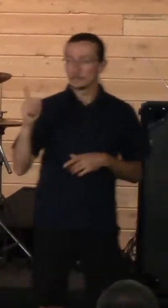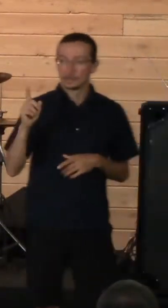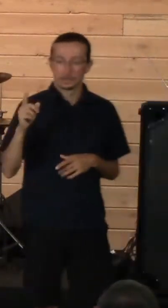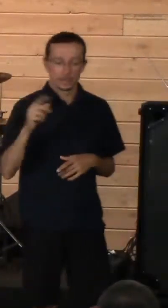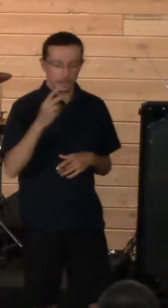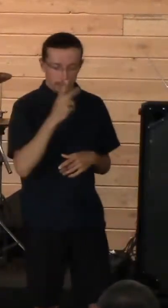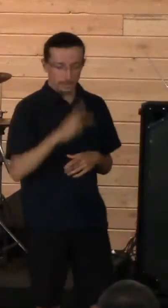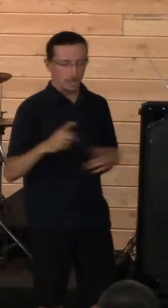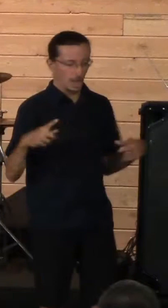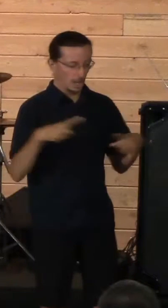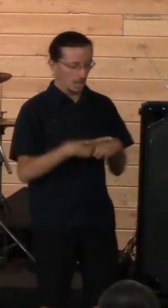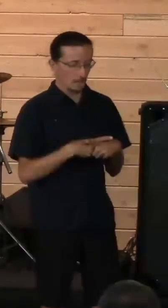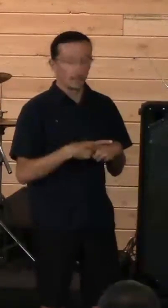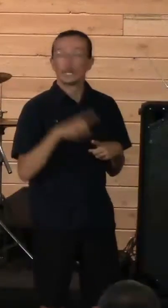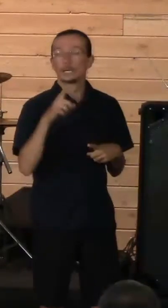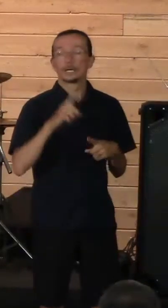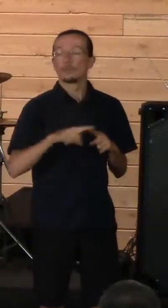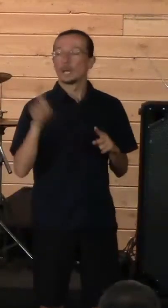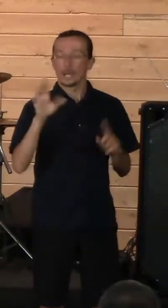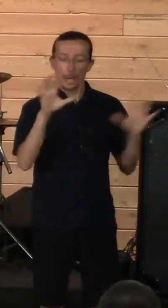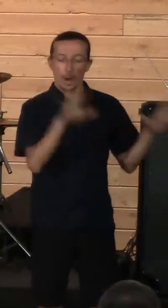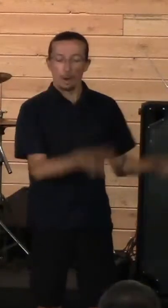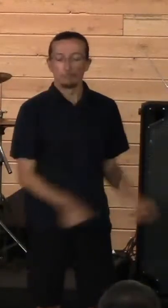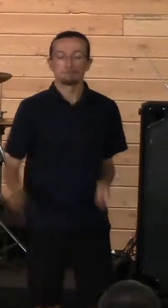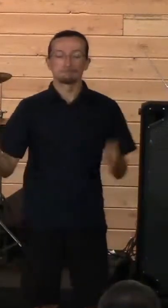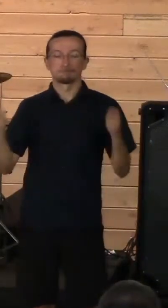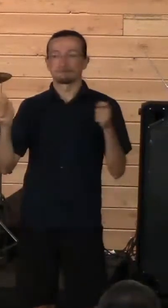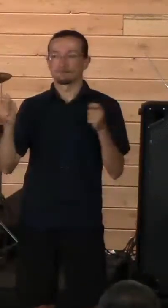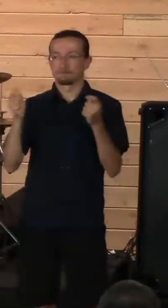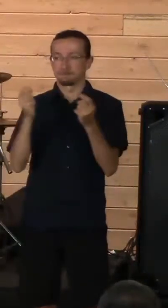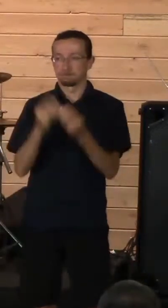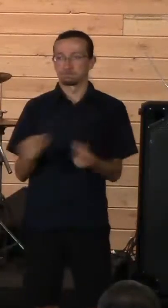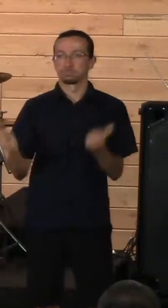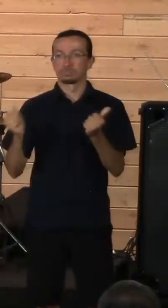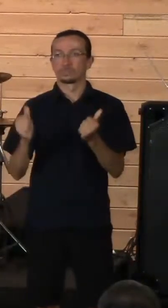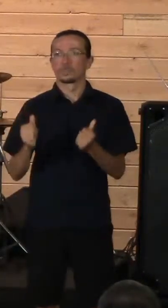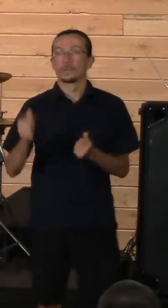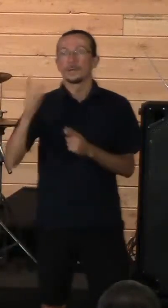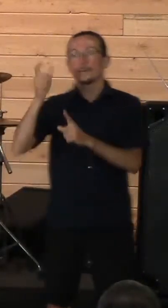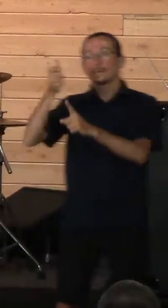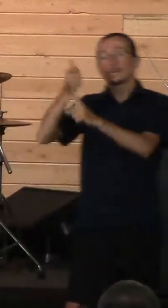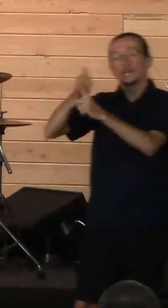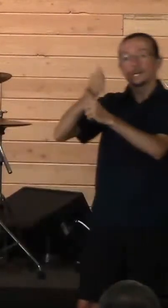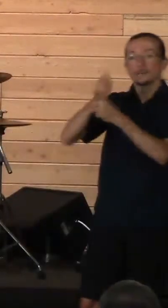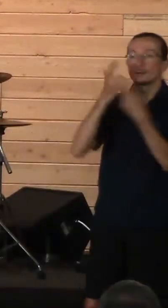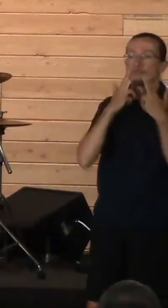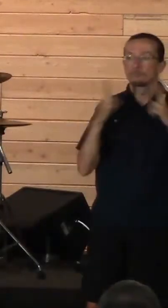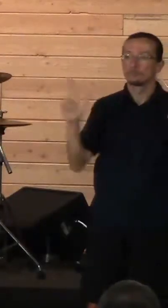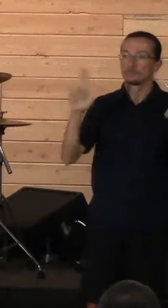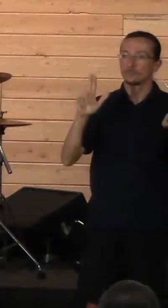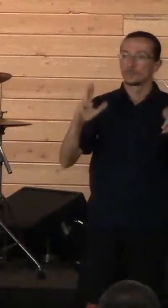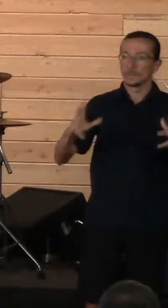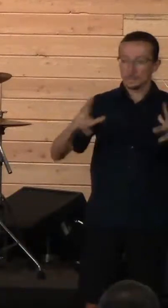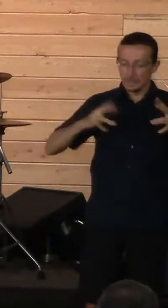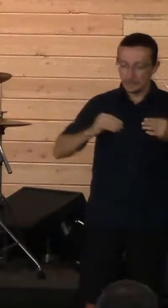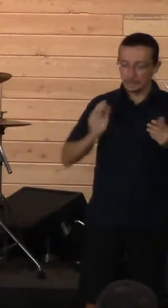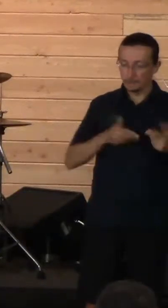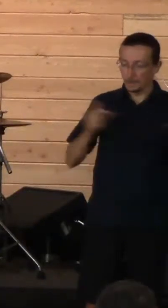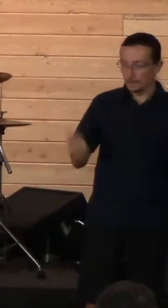He finished it. He who knew no sin became sin so that we might become the righteousness